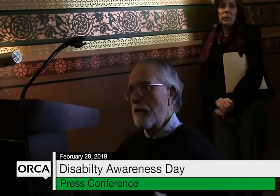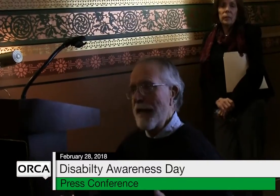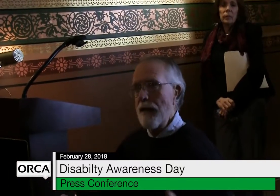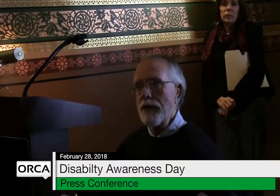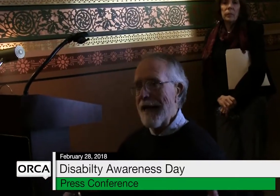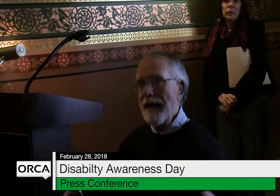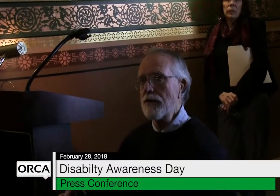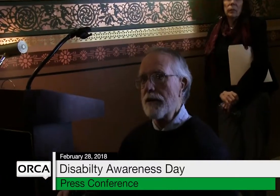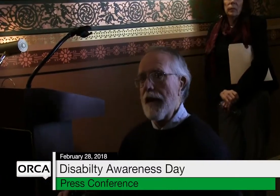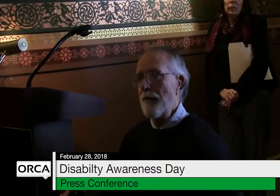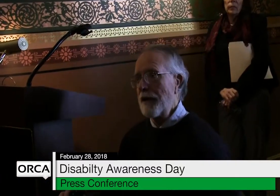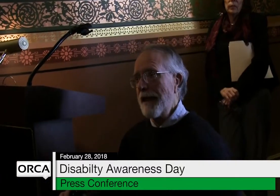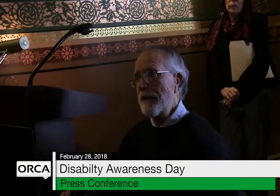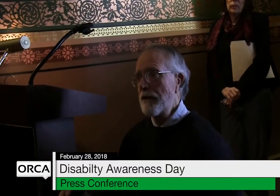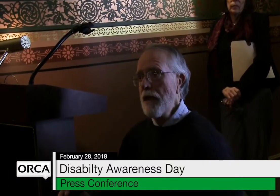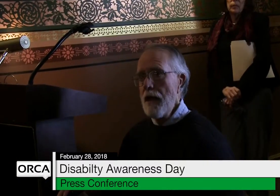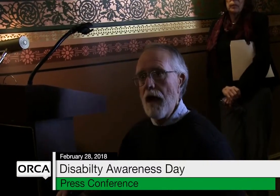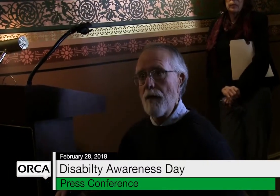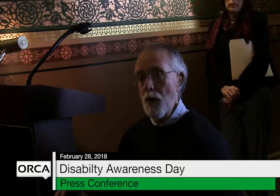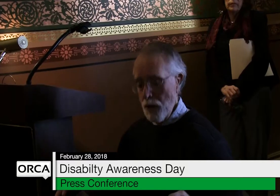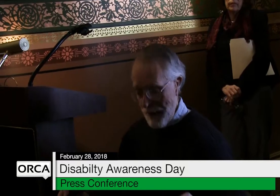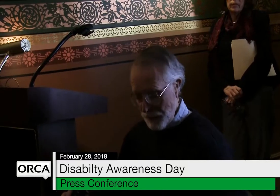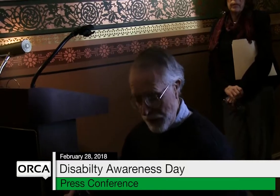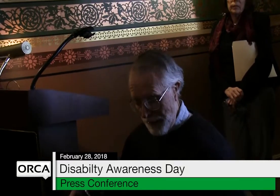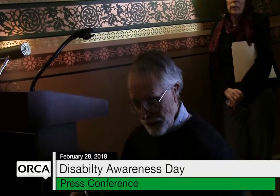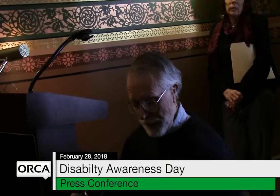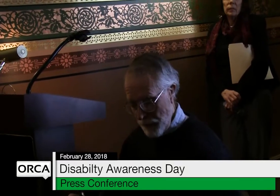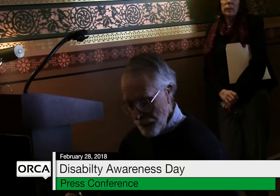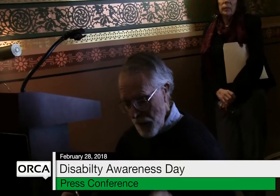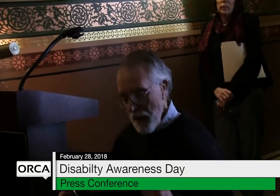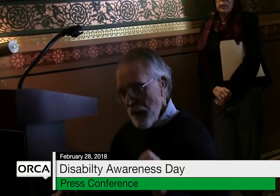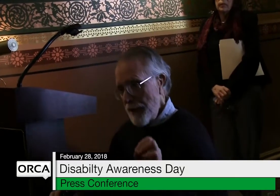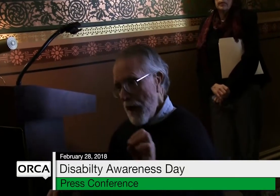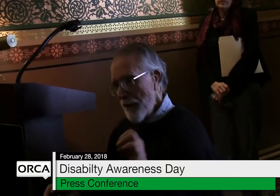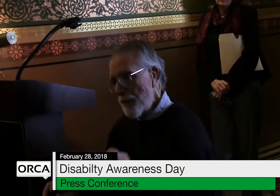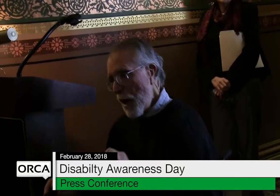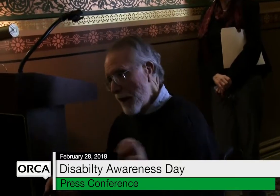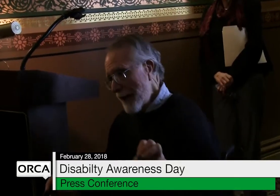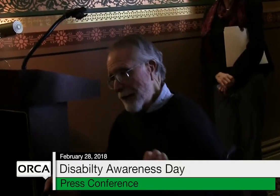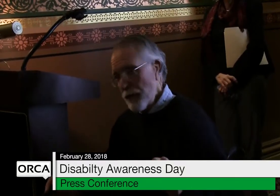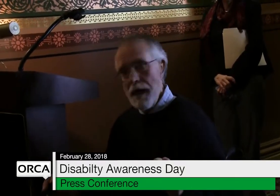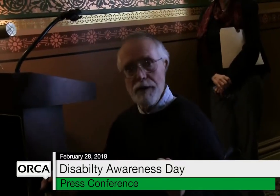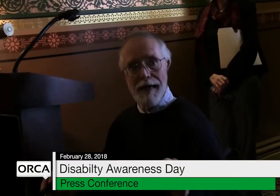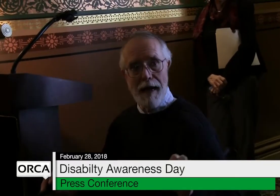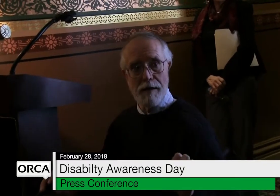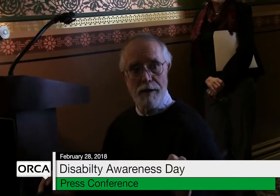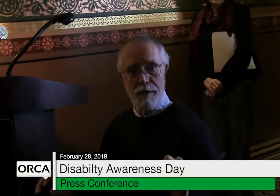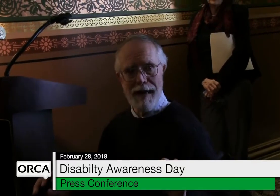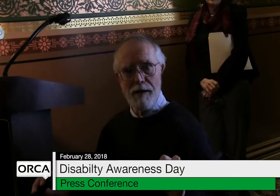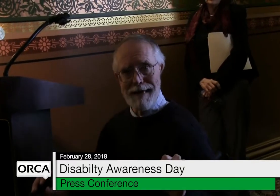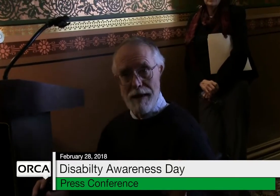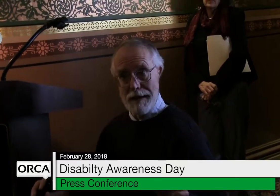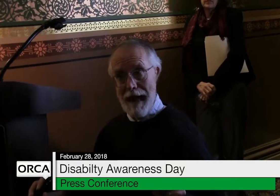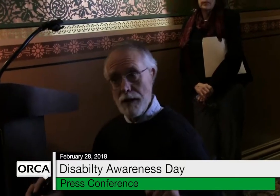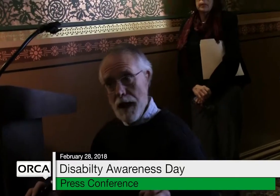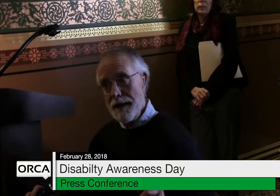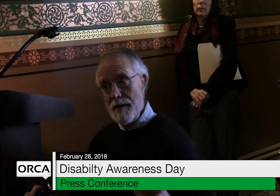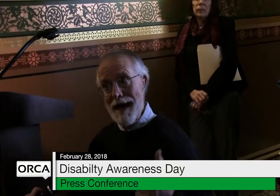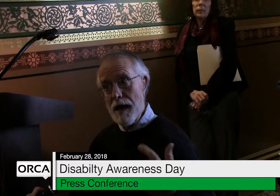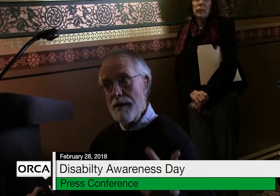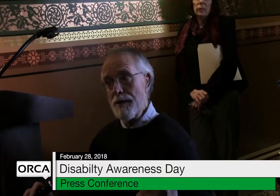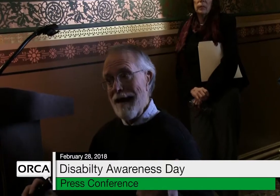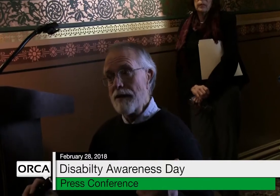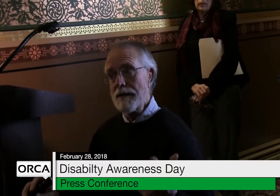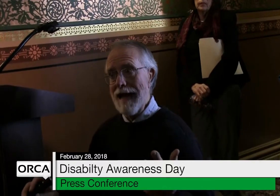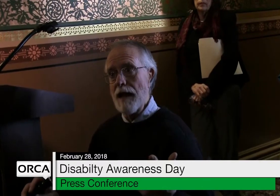lawyer to be able to be handle the complicated programs that are out there. The other part of that $300,000 cut